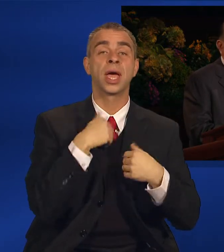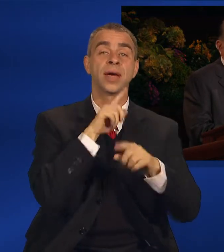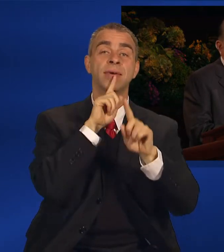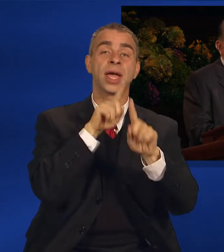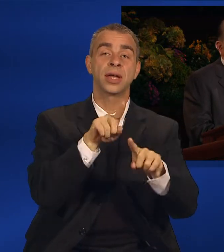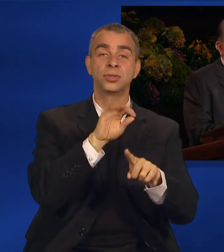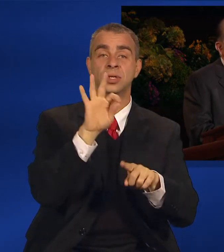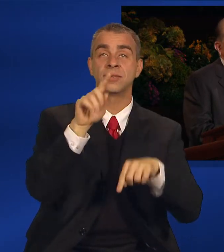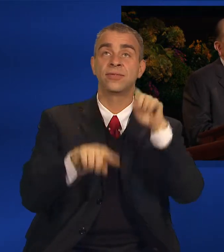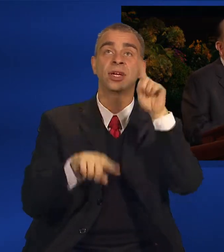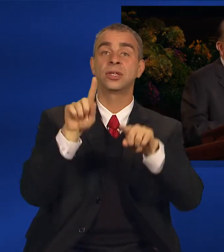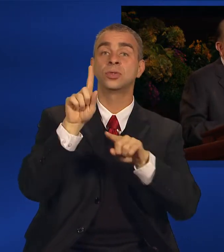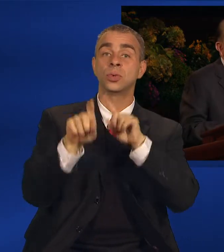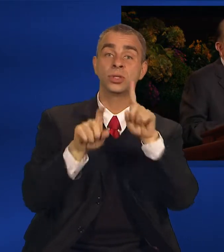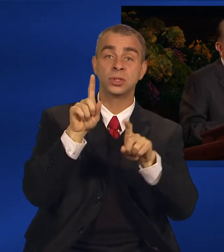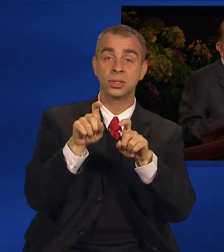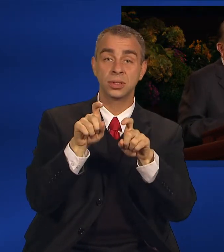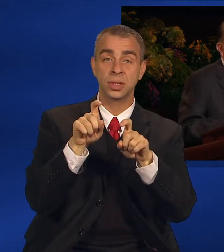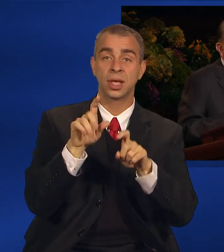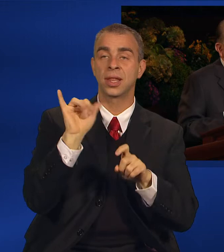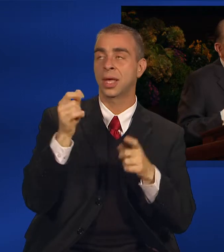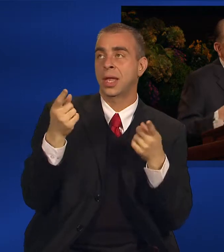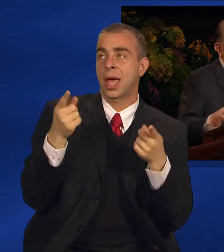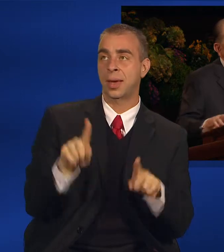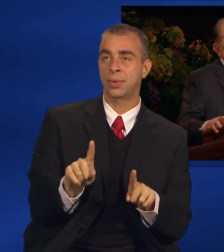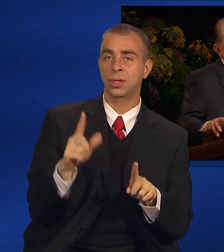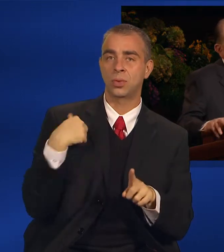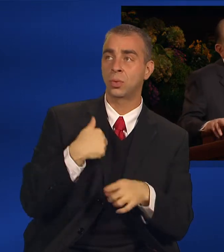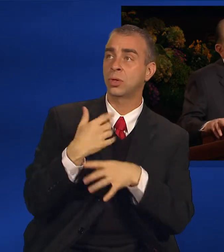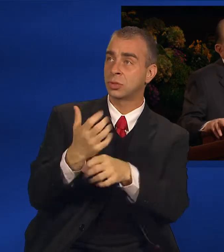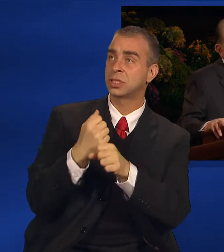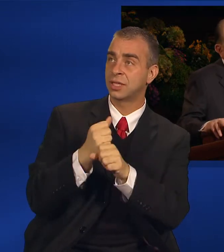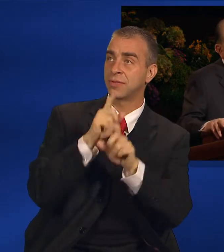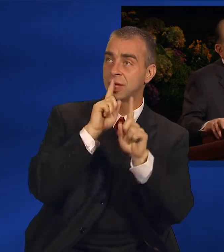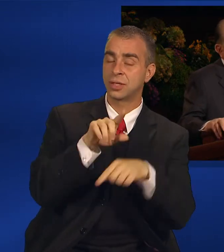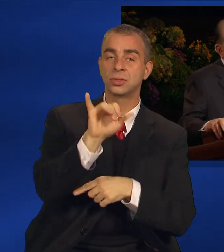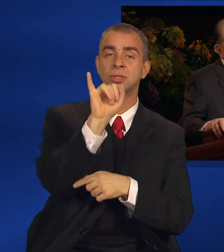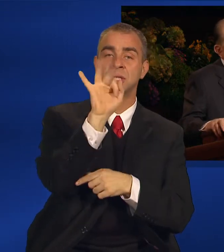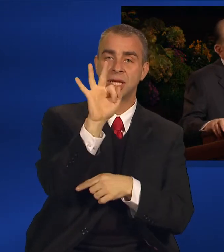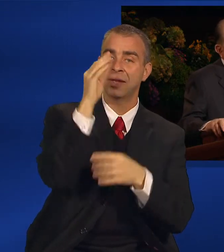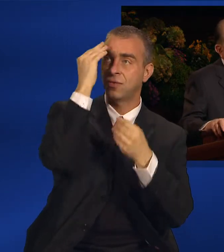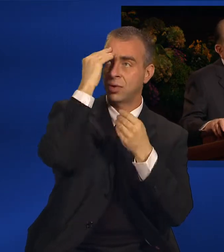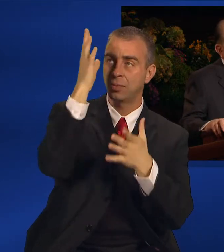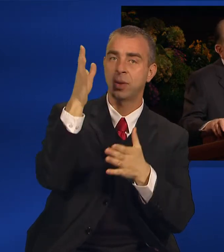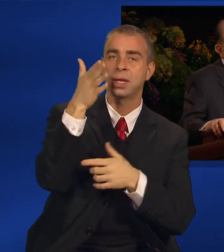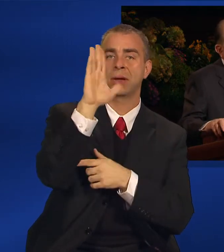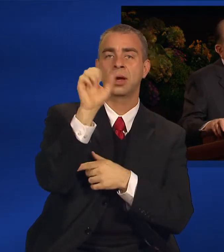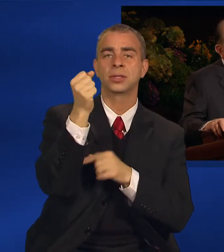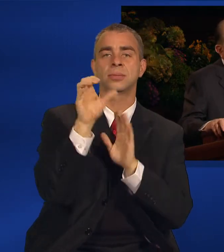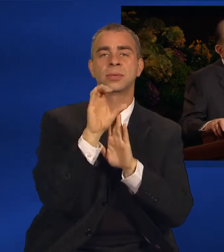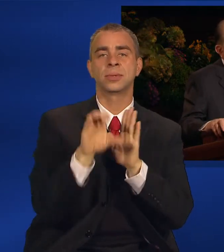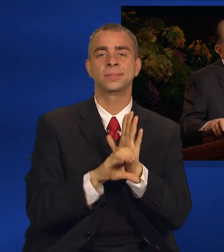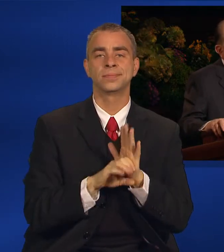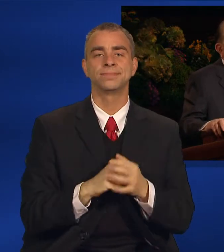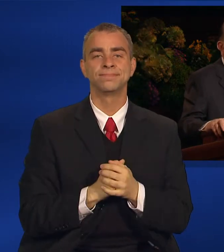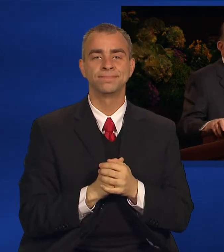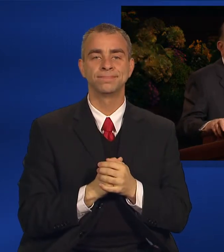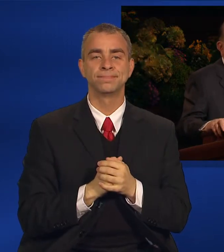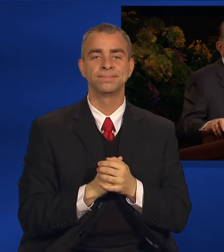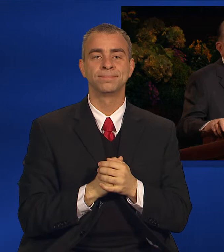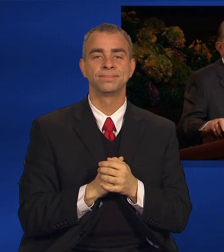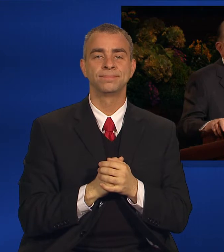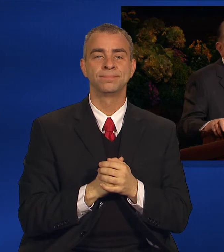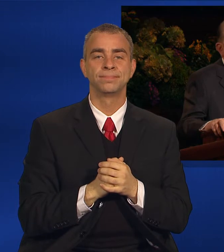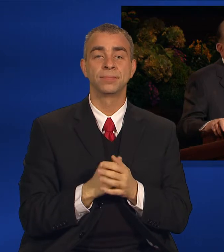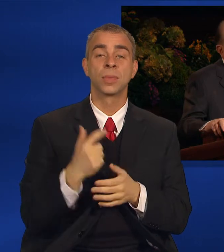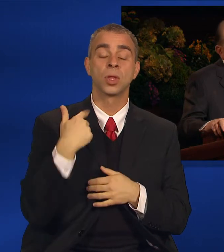to us as we are obedient to the commandments of God. We learn